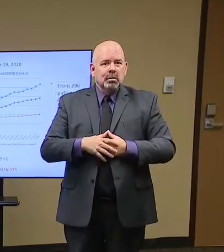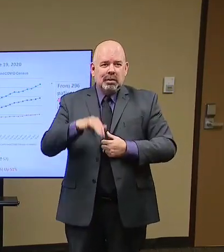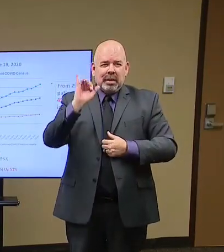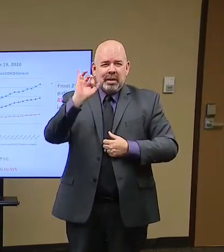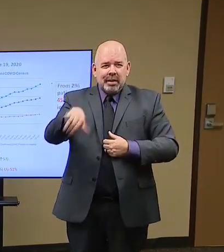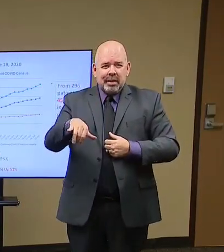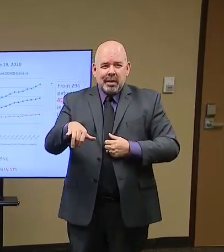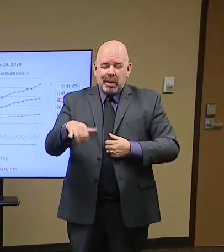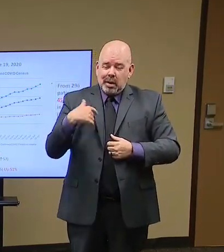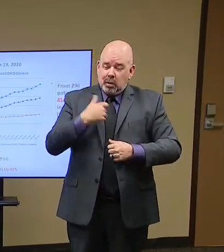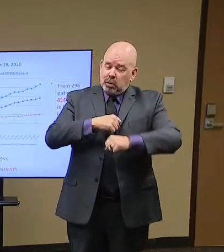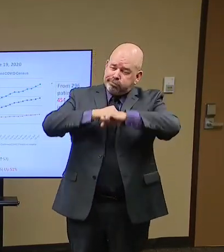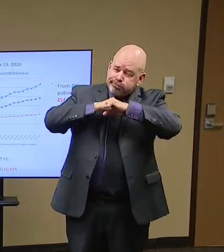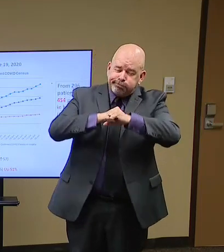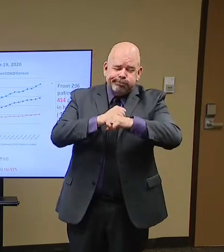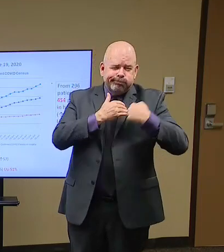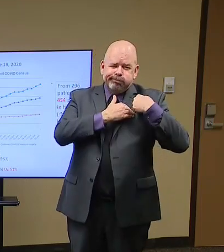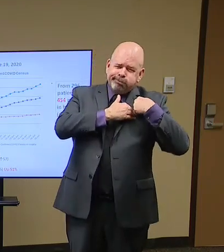we know about masks.